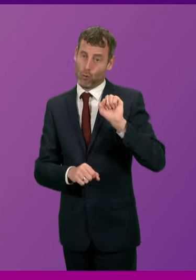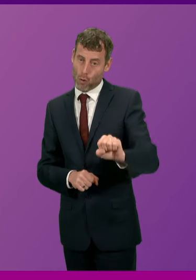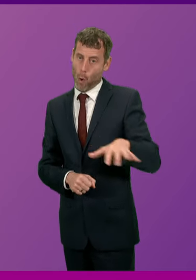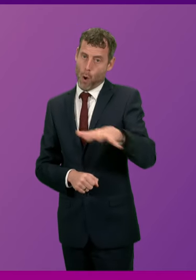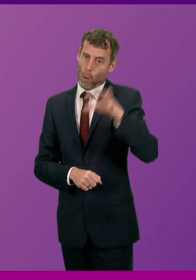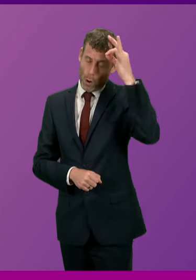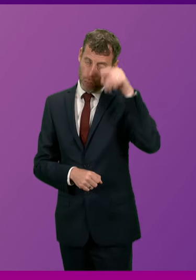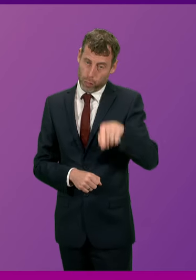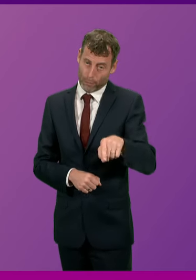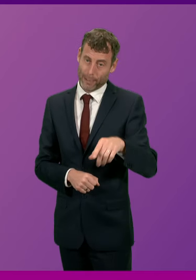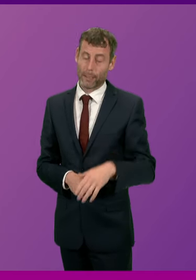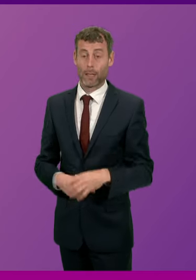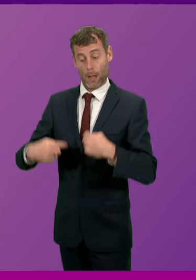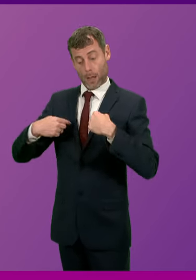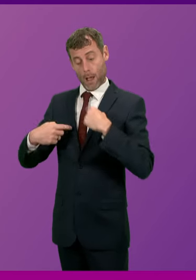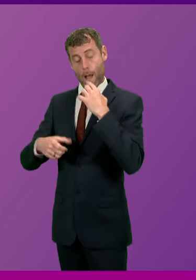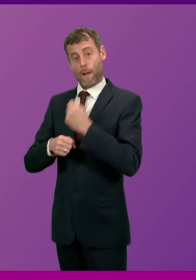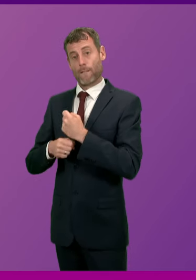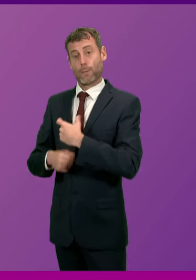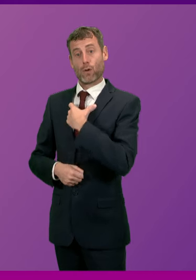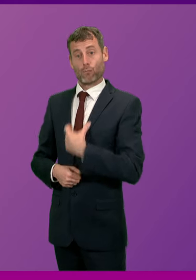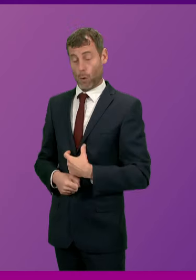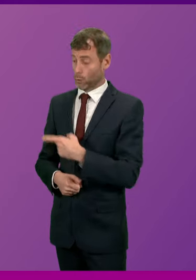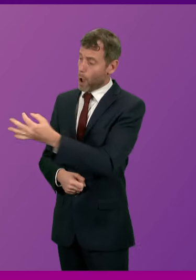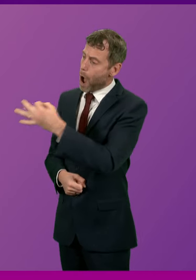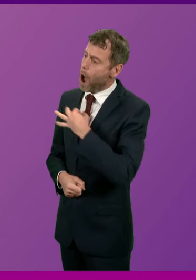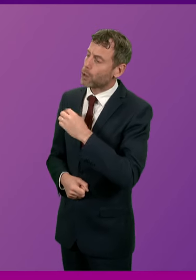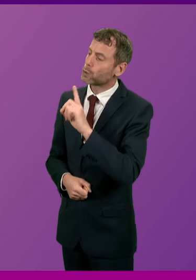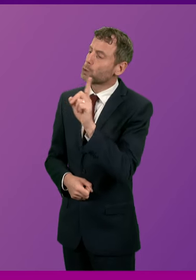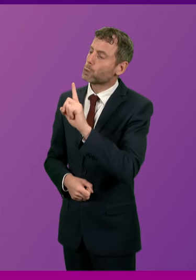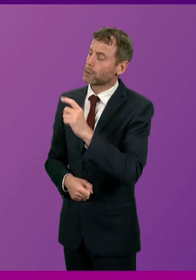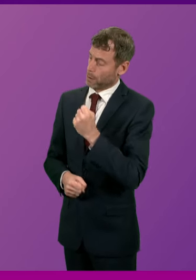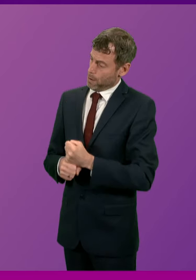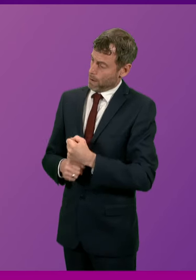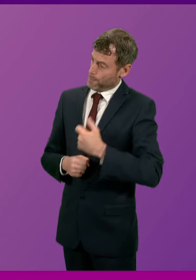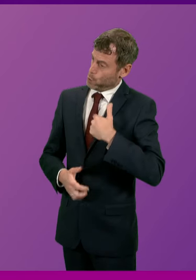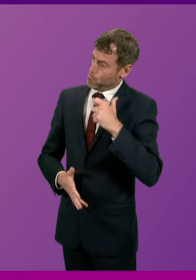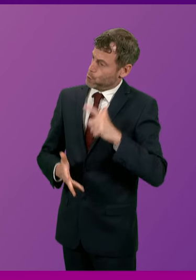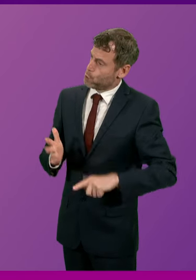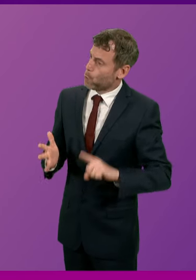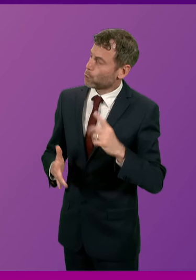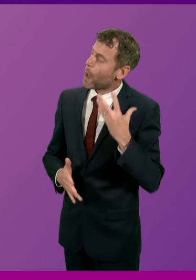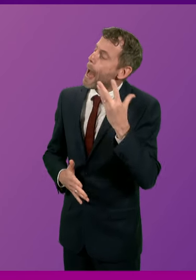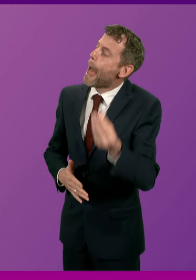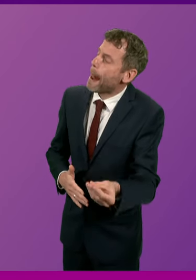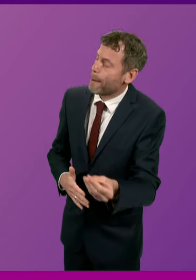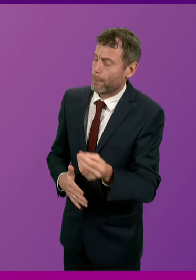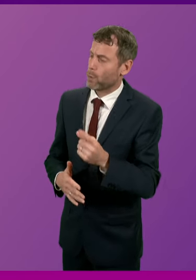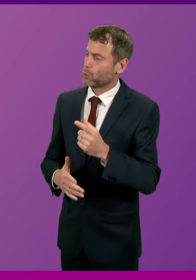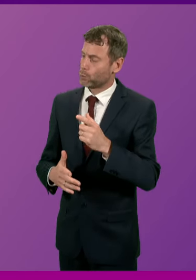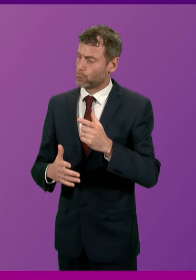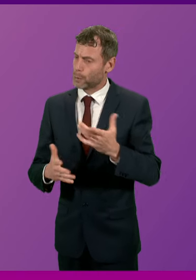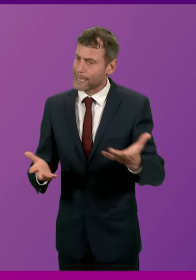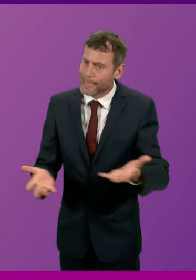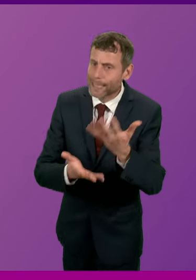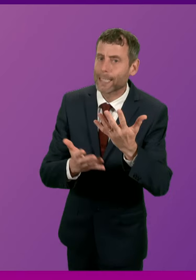authorities. The government is, Pam Duncan Glancy asked me, what is the government doing to help with this? Well, what the government is doing to help with this